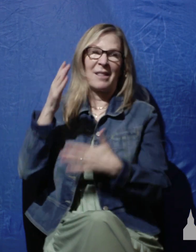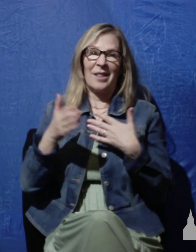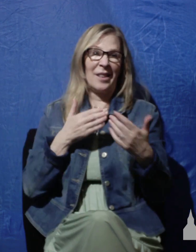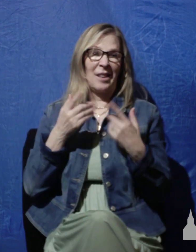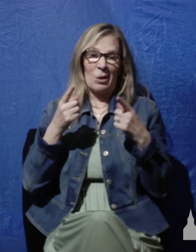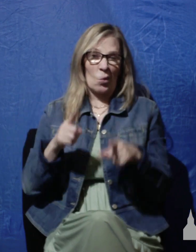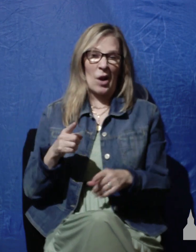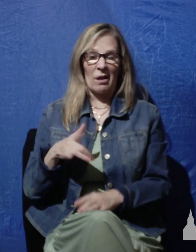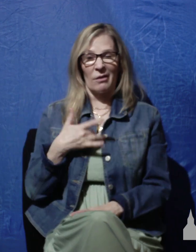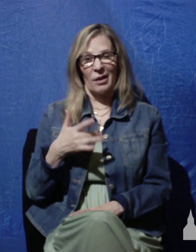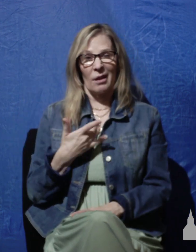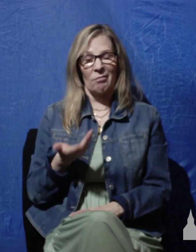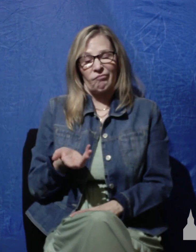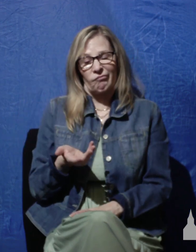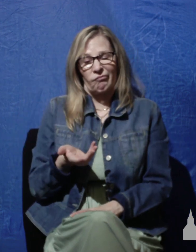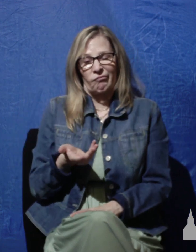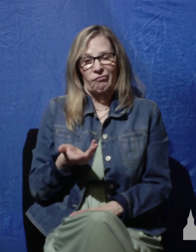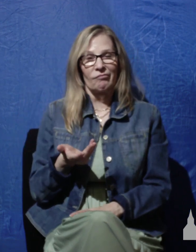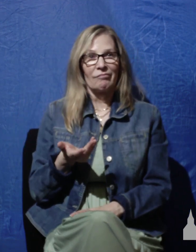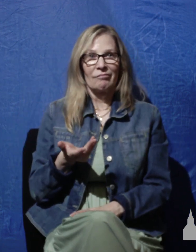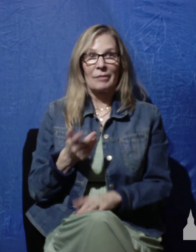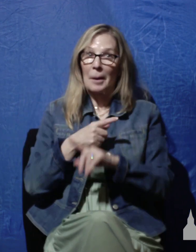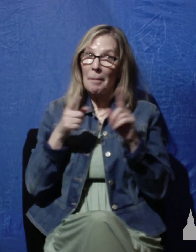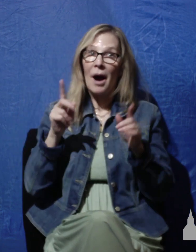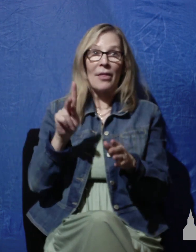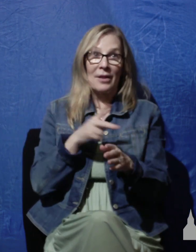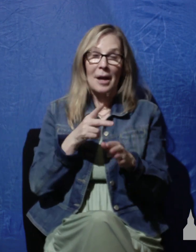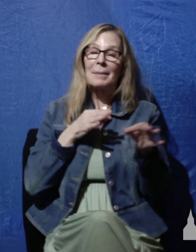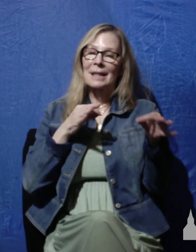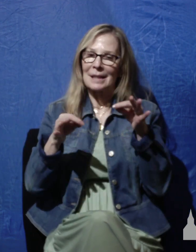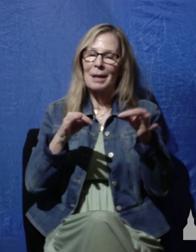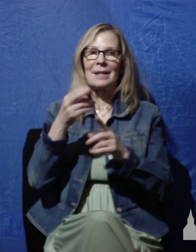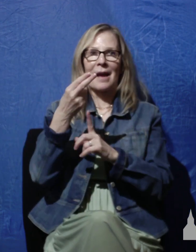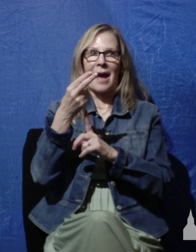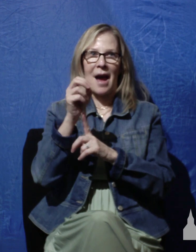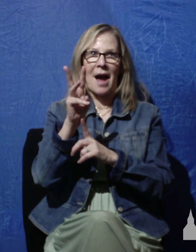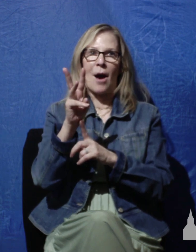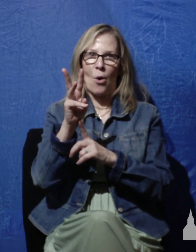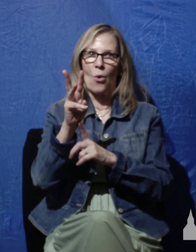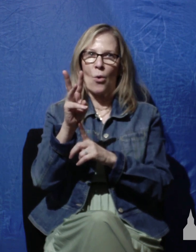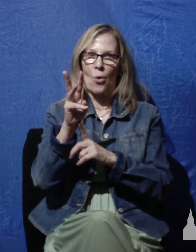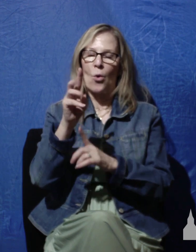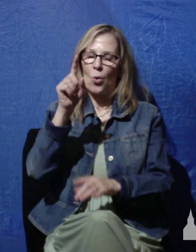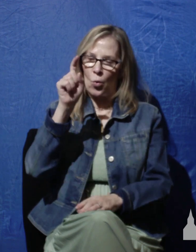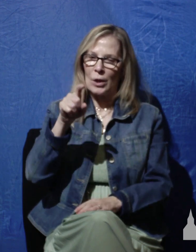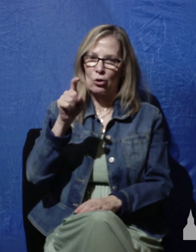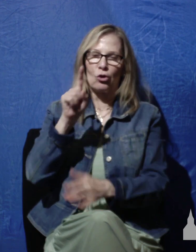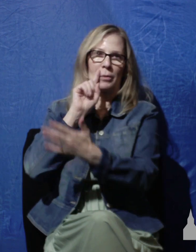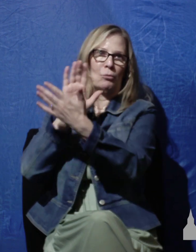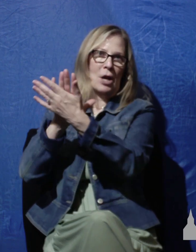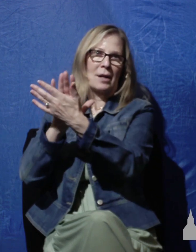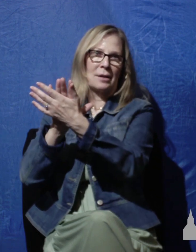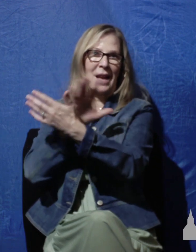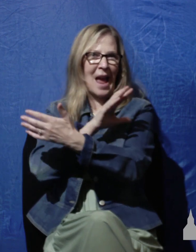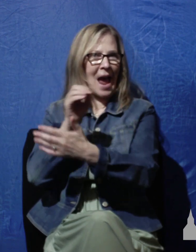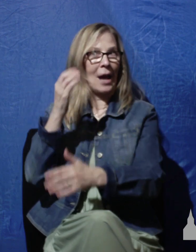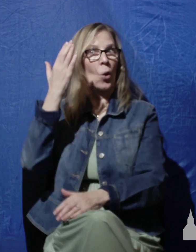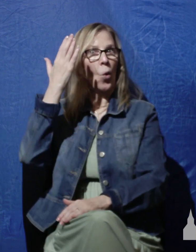it, but in this psalm he tells us how we should praise God and why we should praise God. Although in this